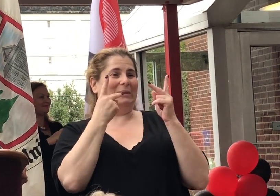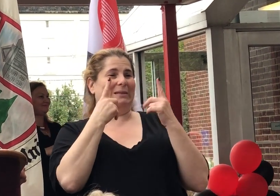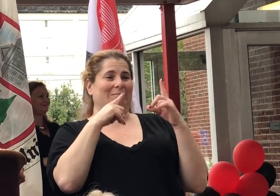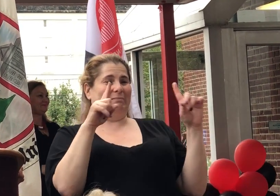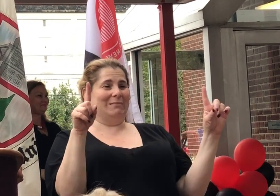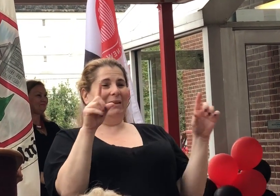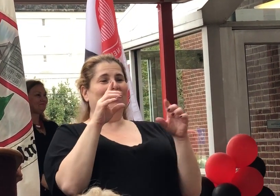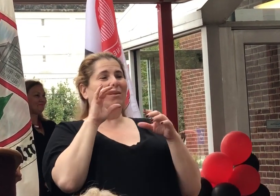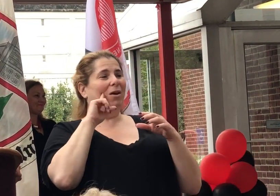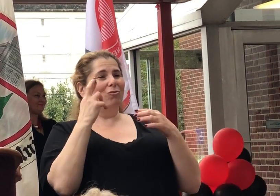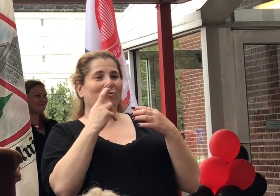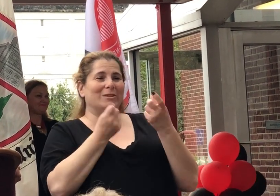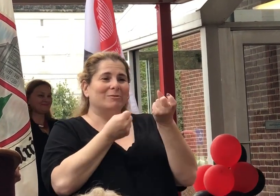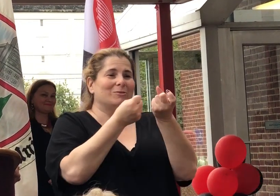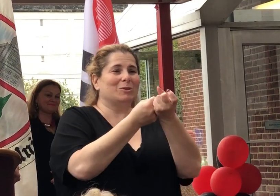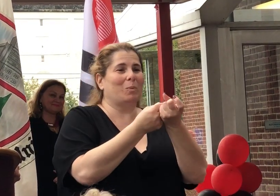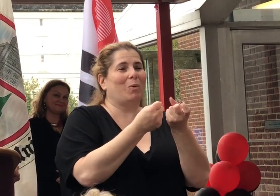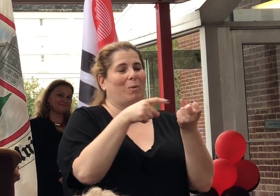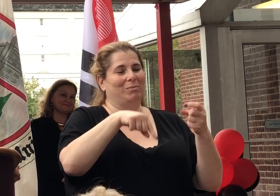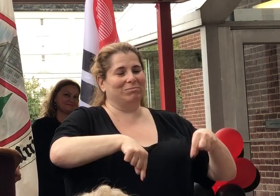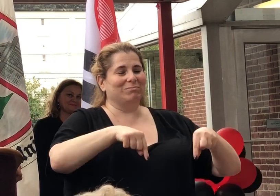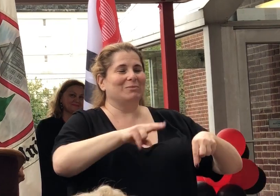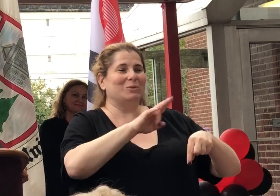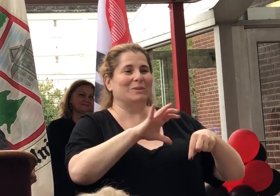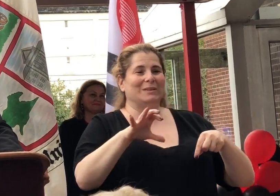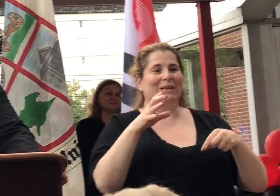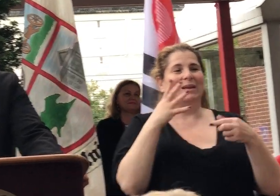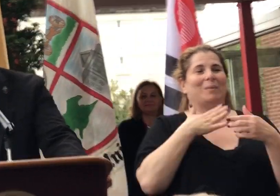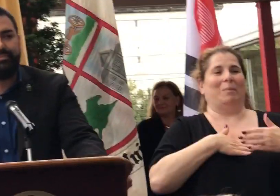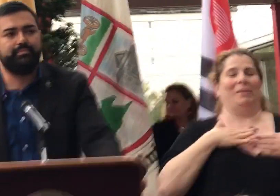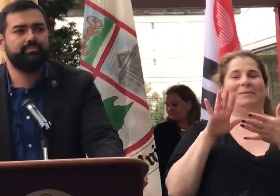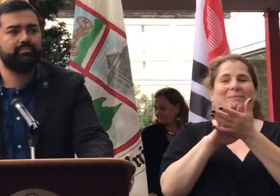Mirabella and Freeholder Rebecca Williams. Let's give them a big round of applause.